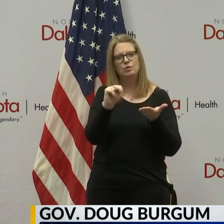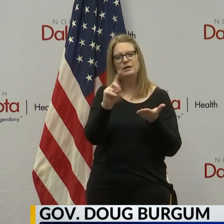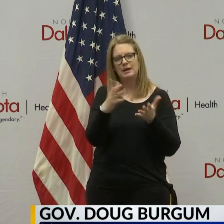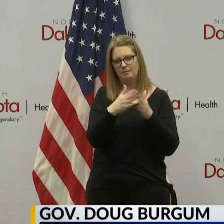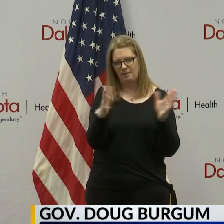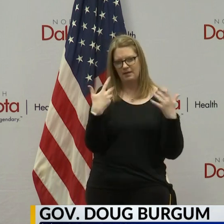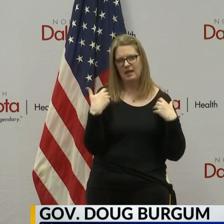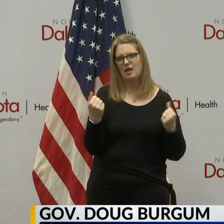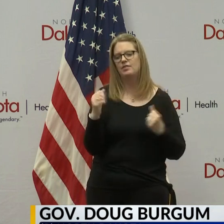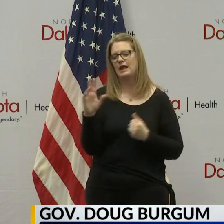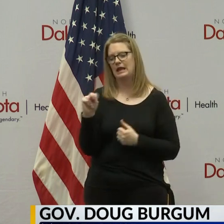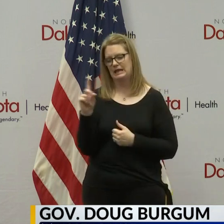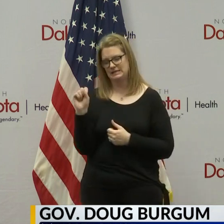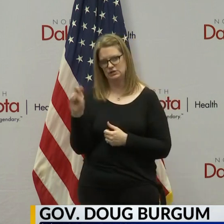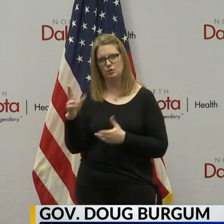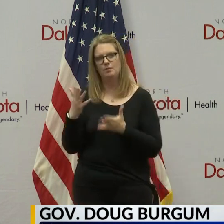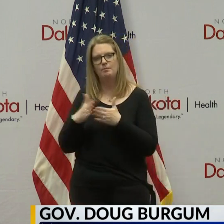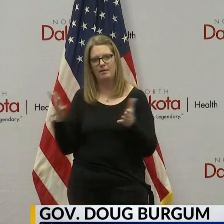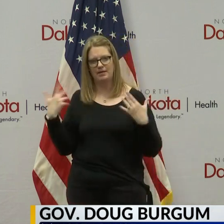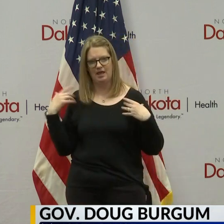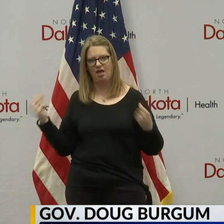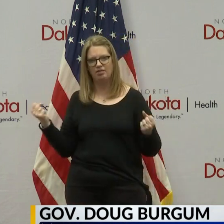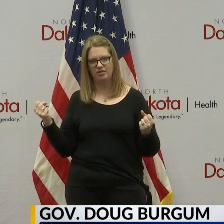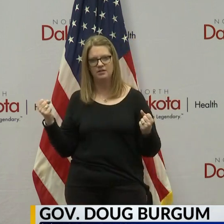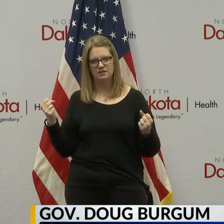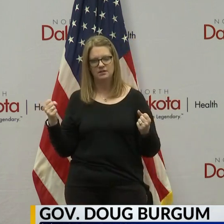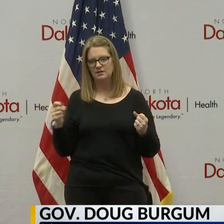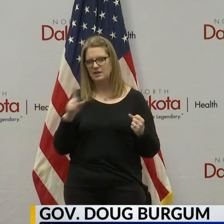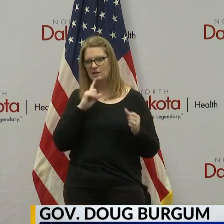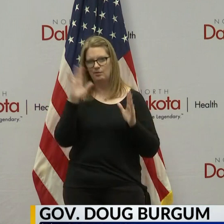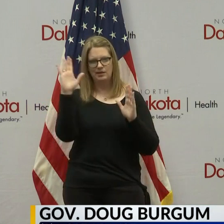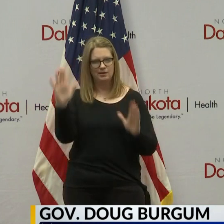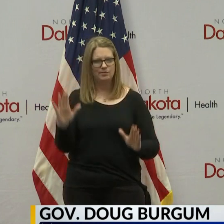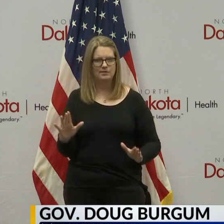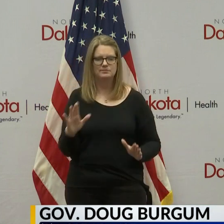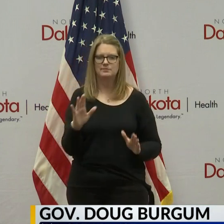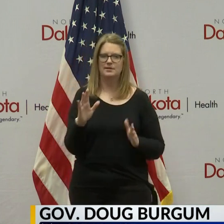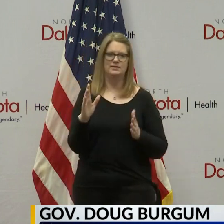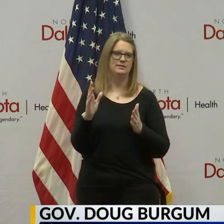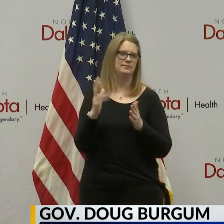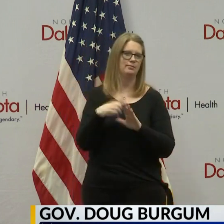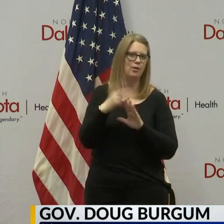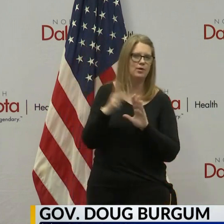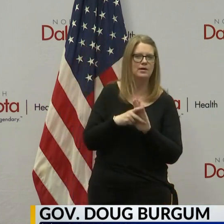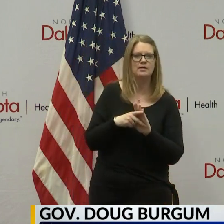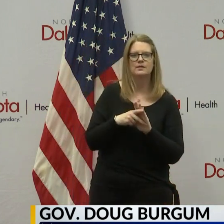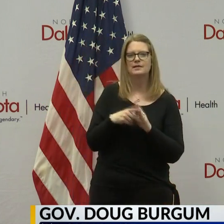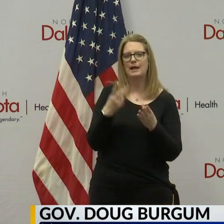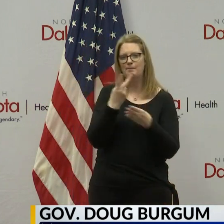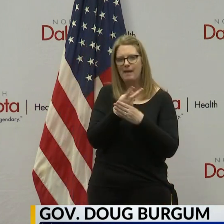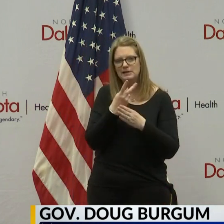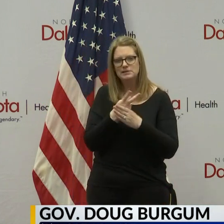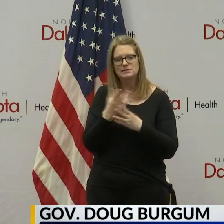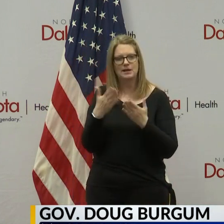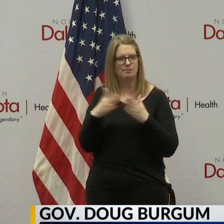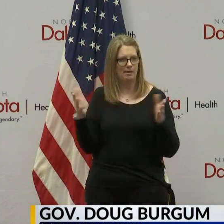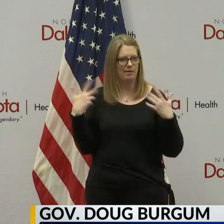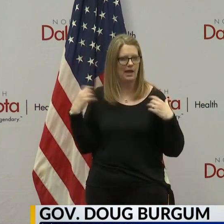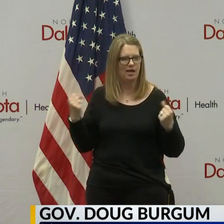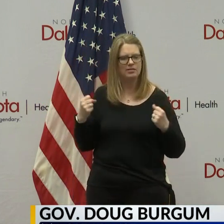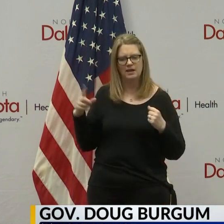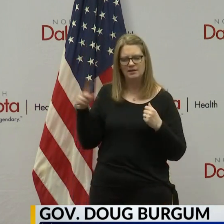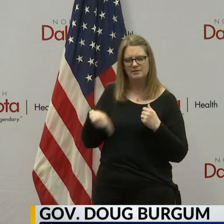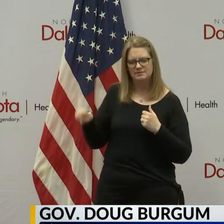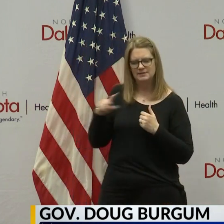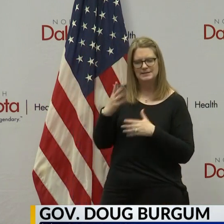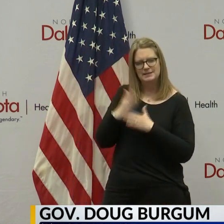NDSU Public Health. There's, you know, great programs there in public health, Masters of Public Health programs. Some of those have already had training, and that's where we